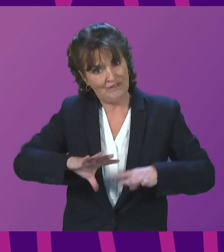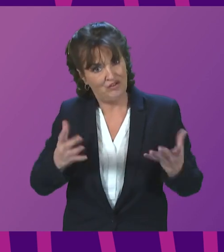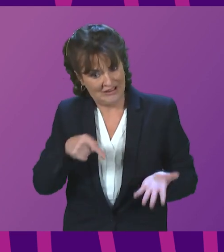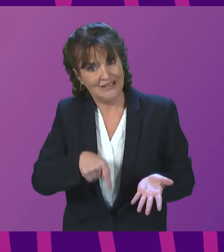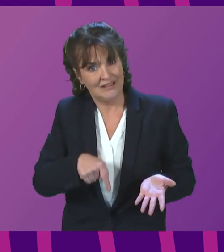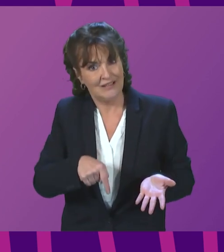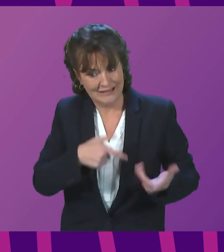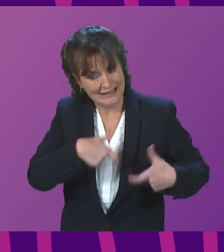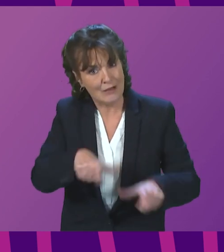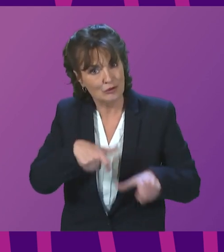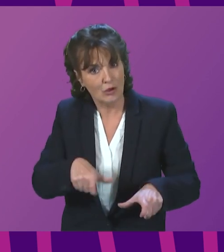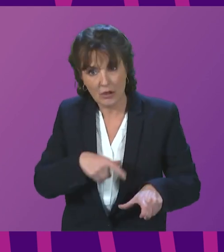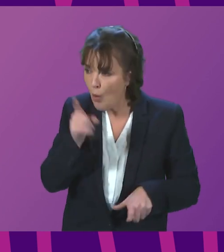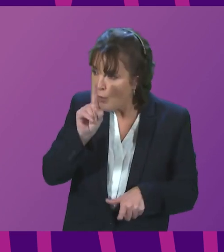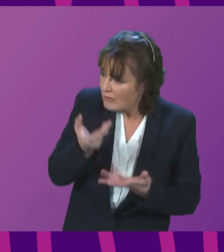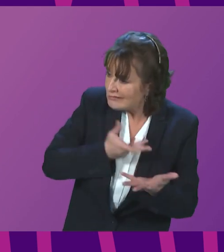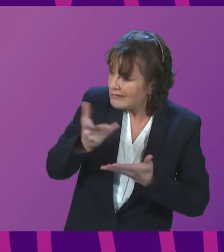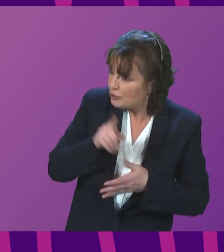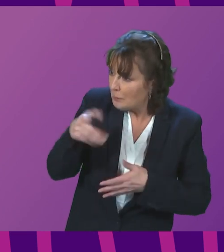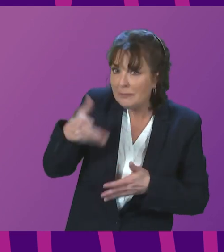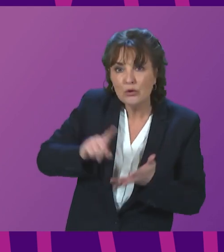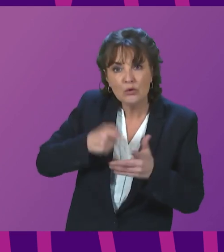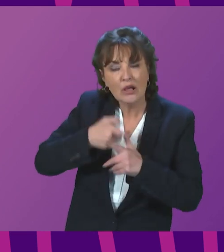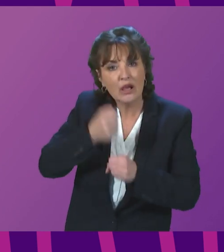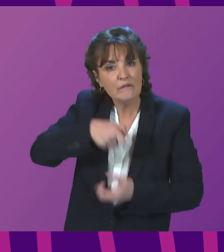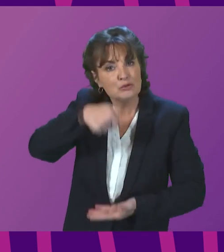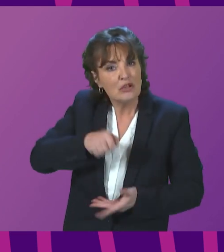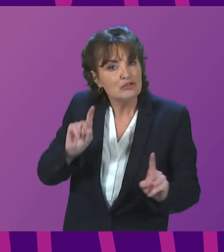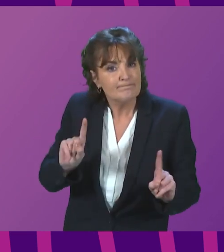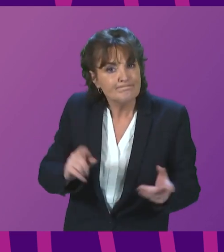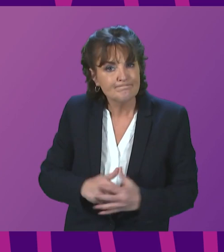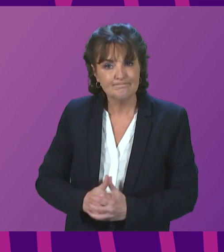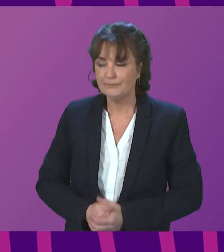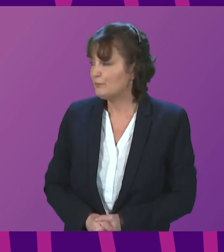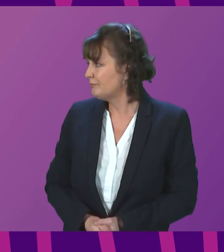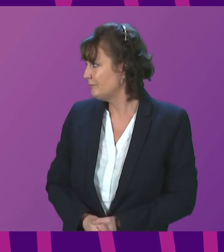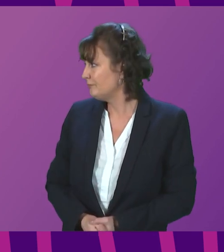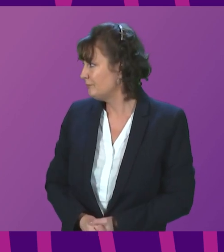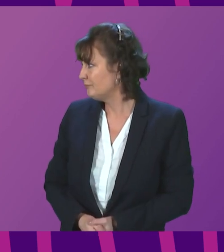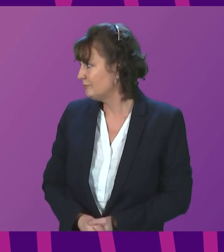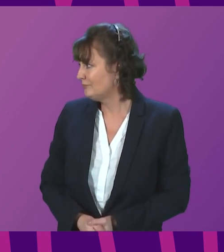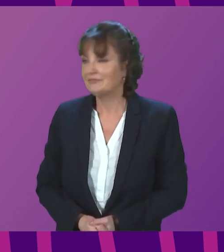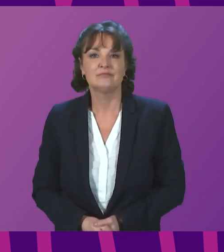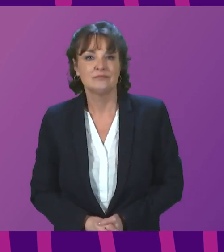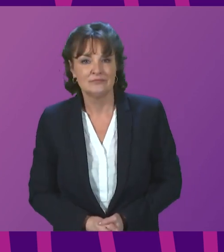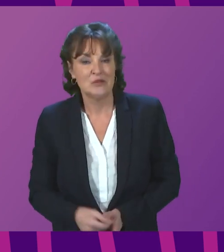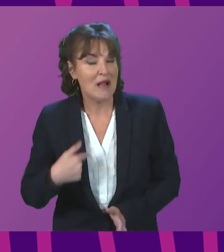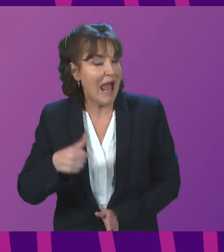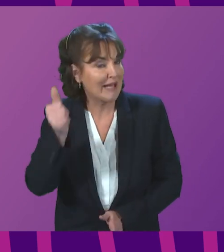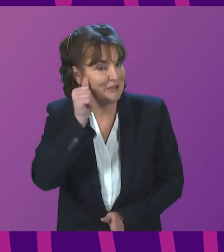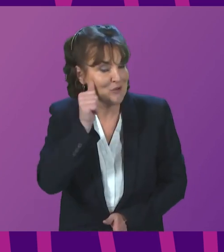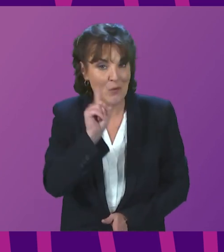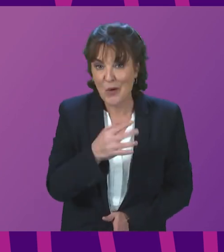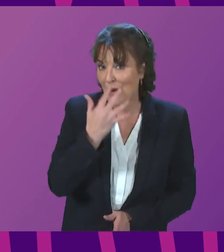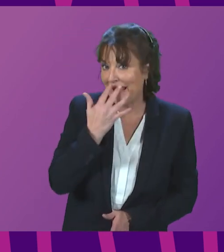in this regard? The First Minister. Well, given that I know the age at which we are offering these additional boosters